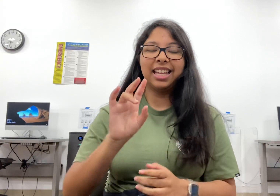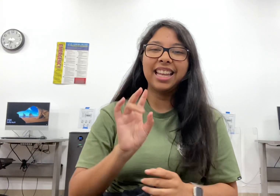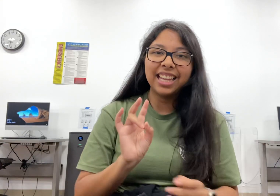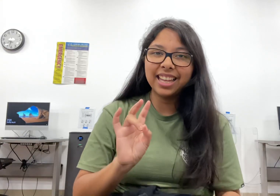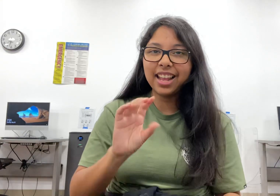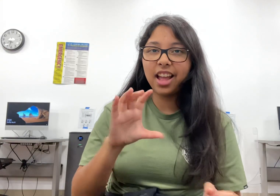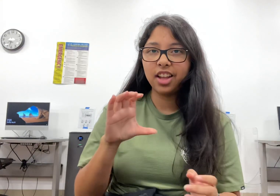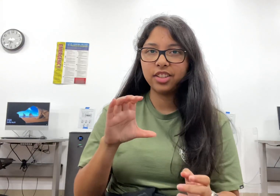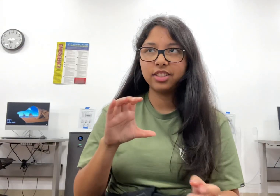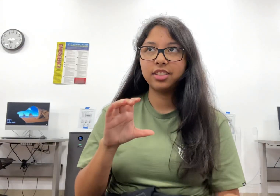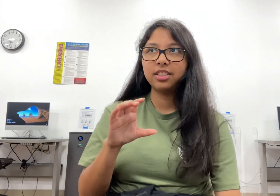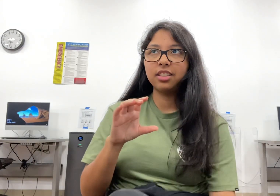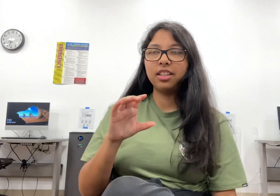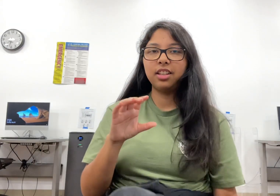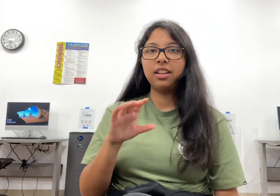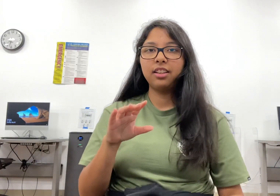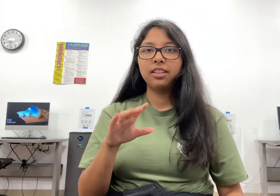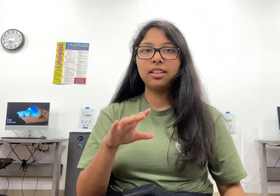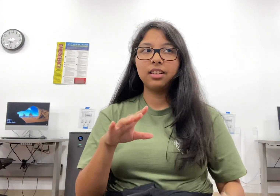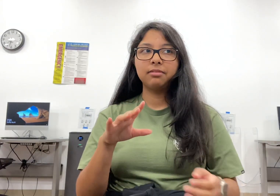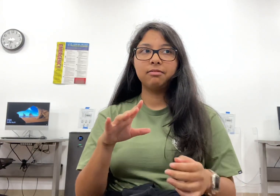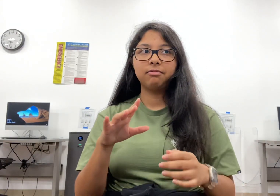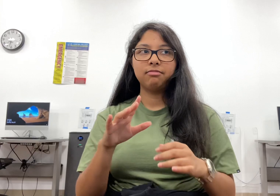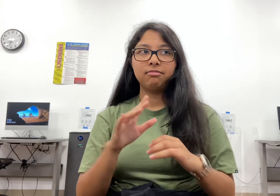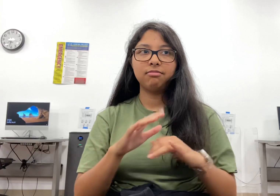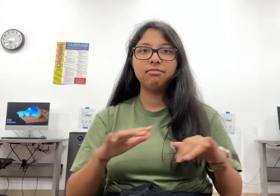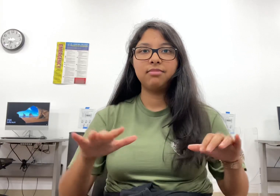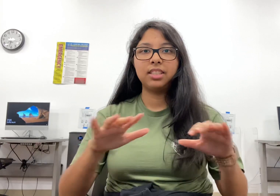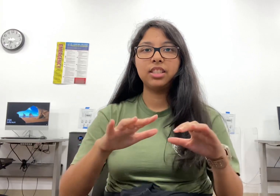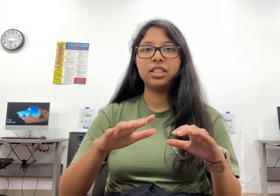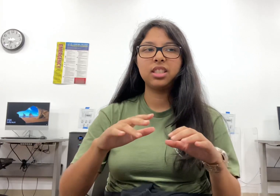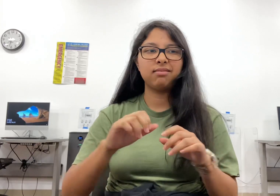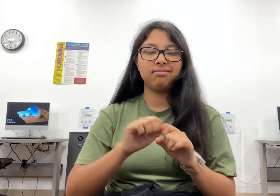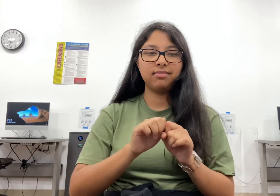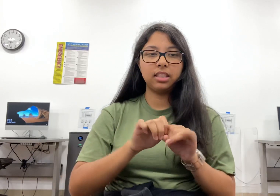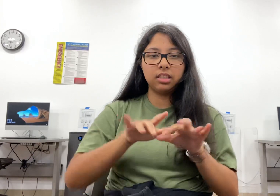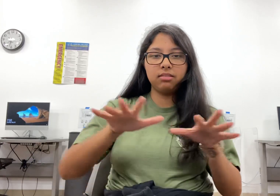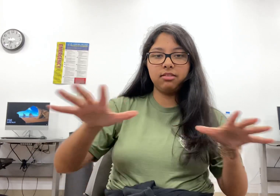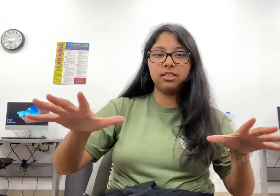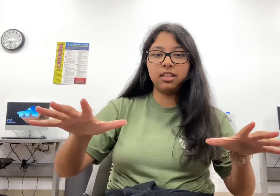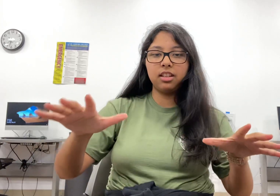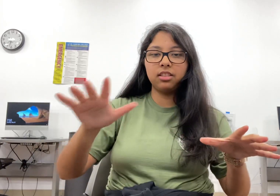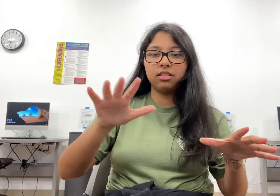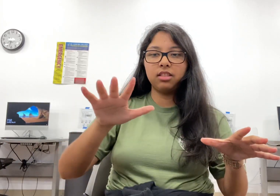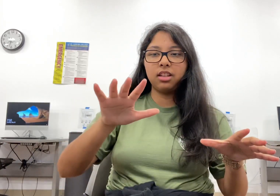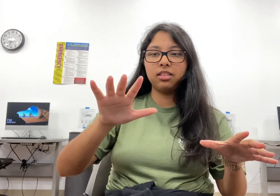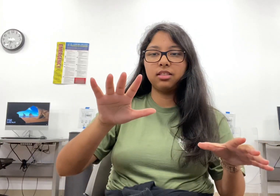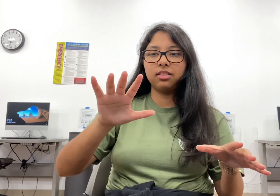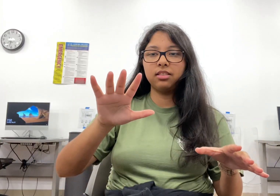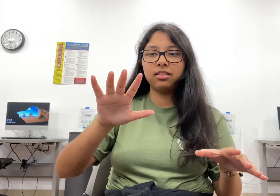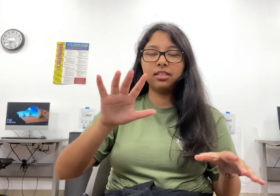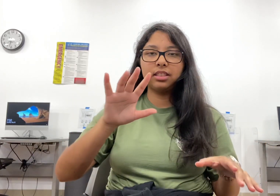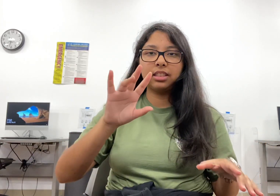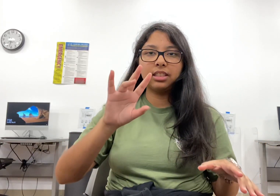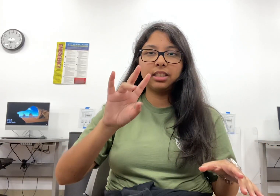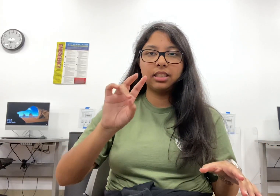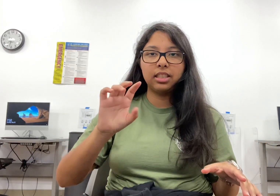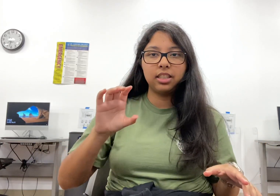covers approximately 75 square miles. It is located 19.7